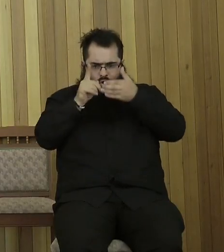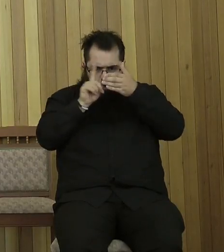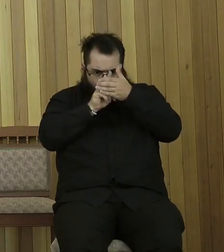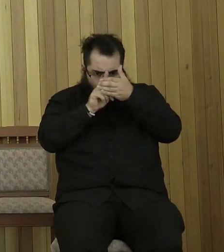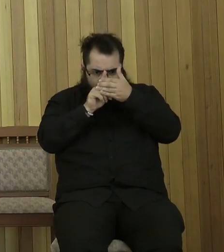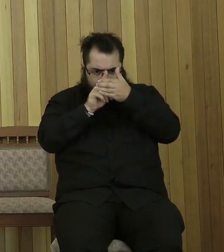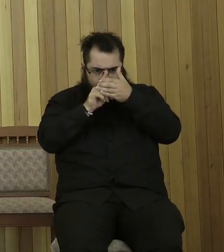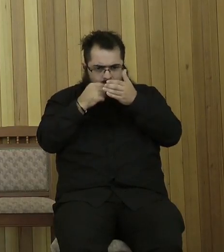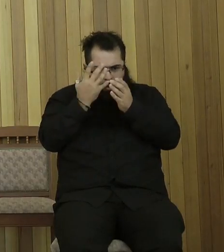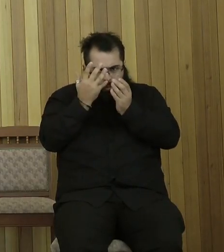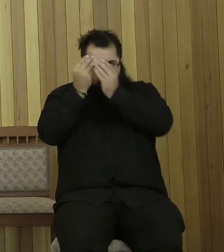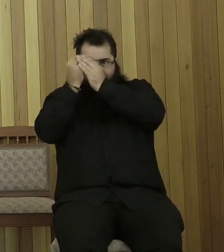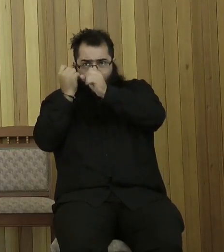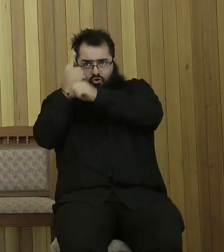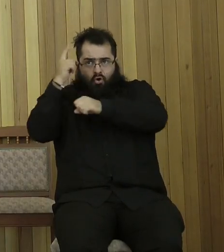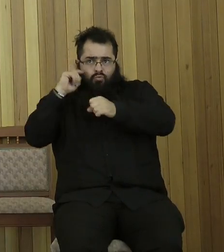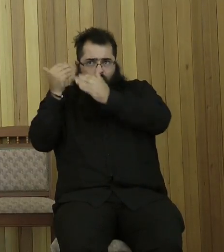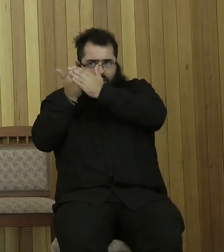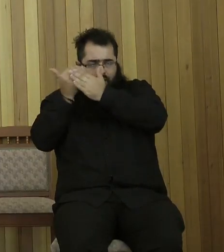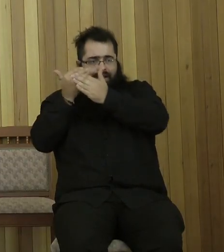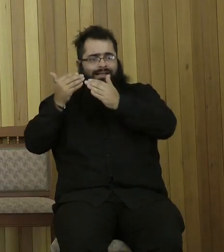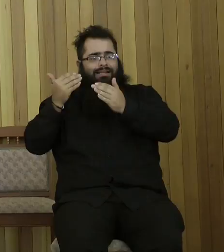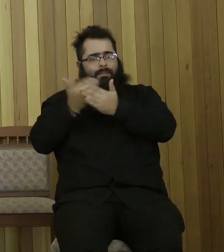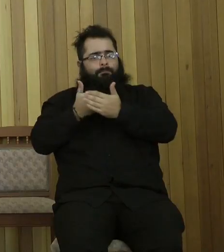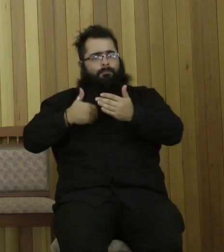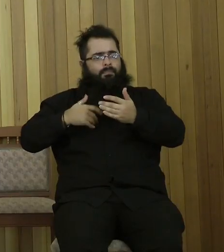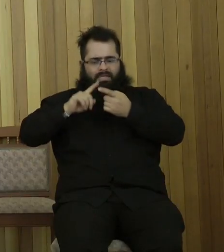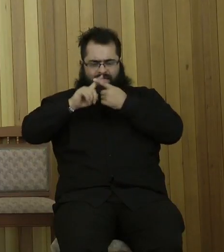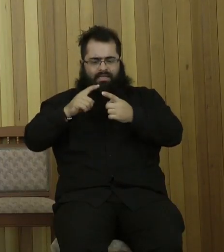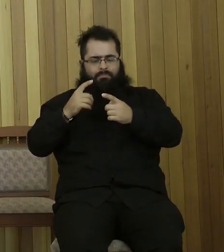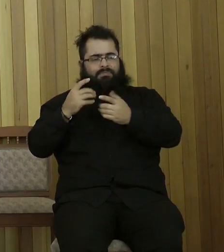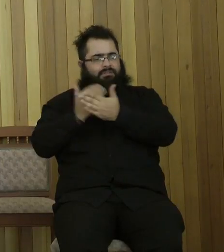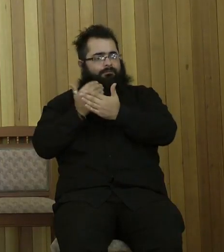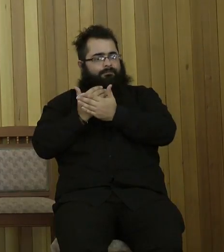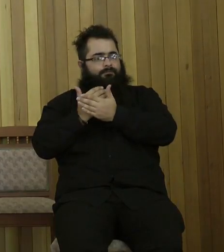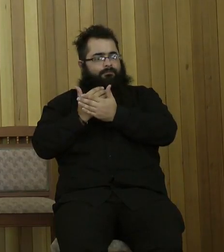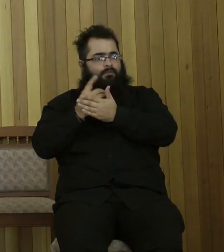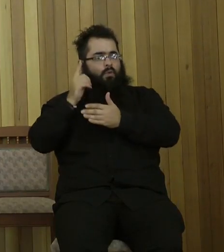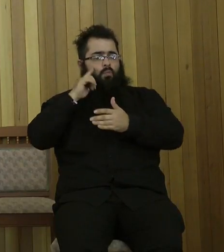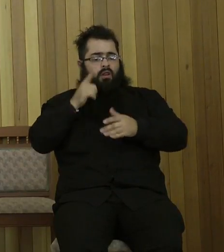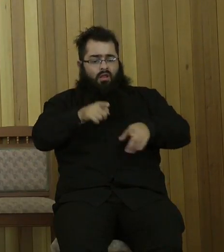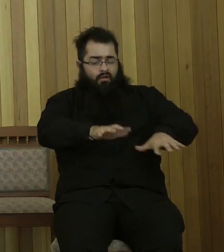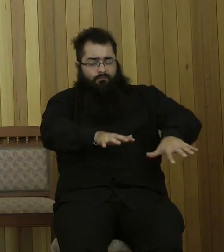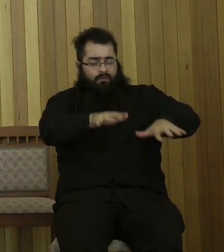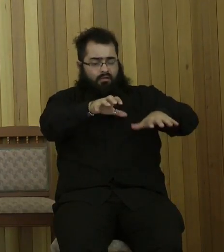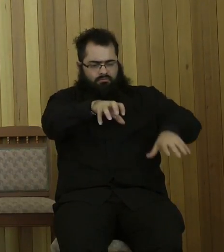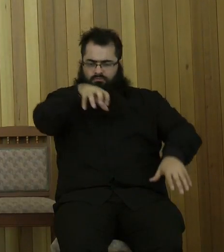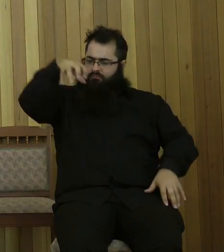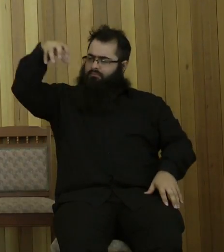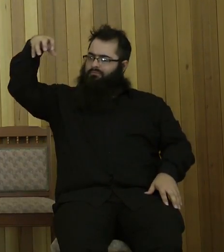tabernacle he shall hide me. He shall set me high upon a rock. And you know this one, God is our